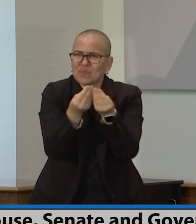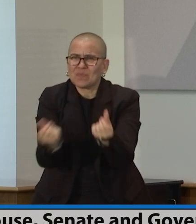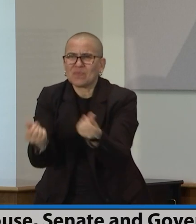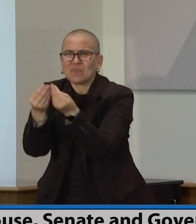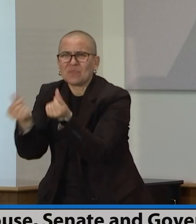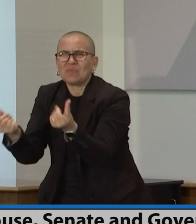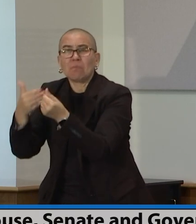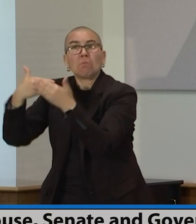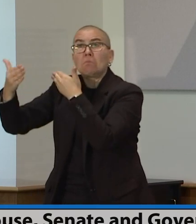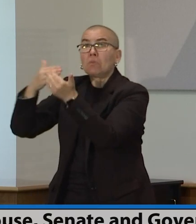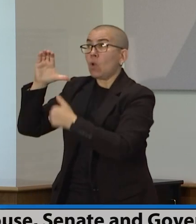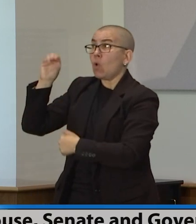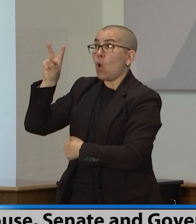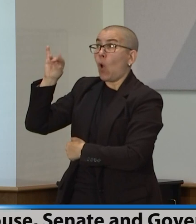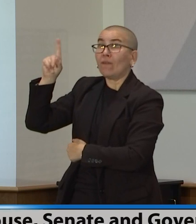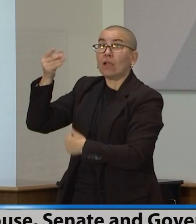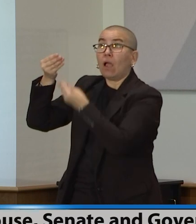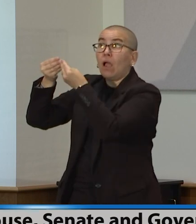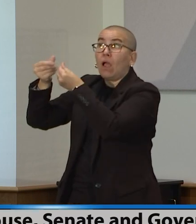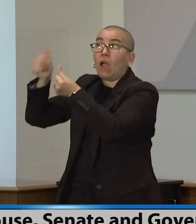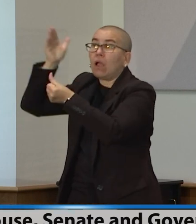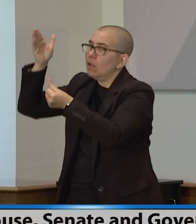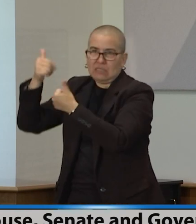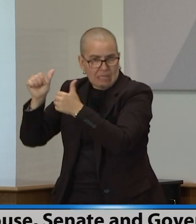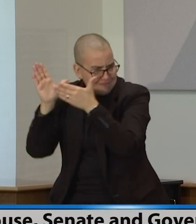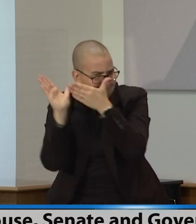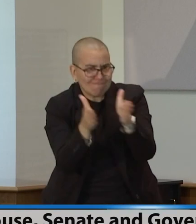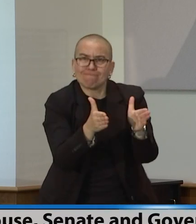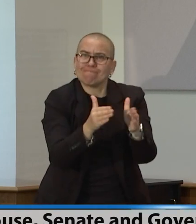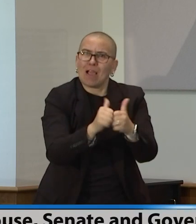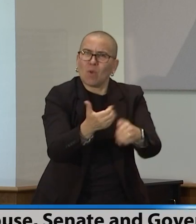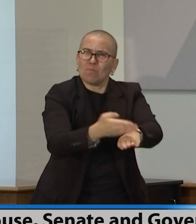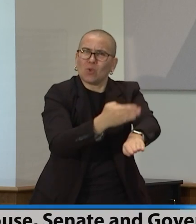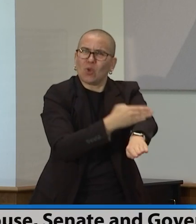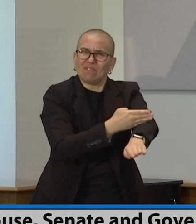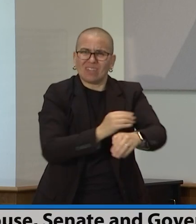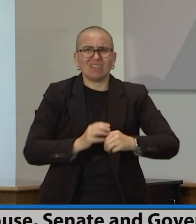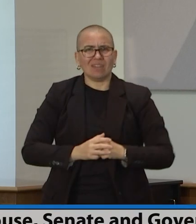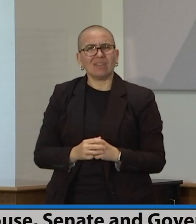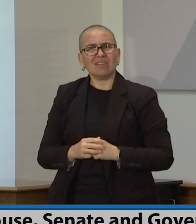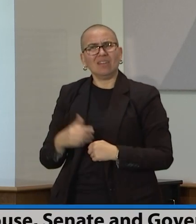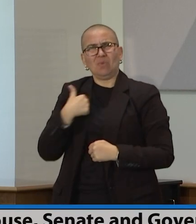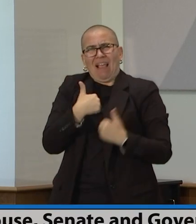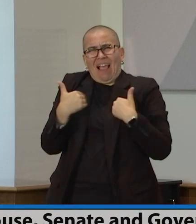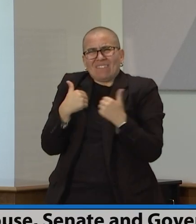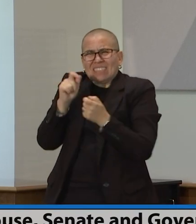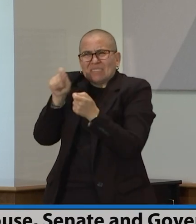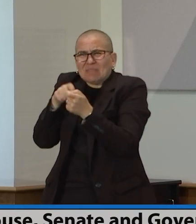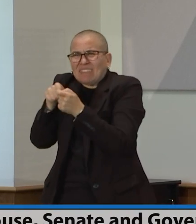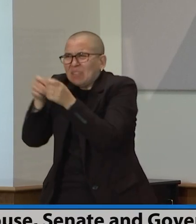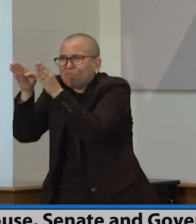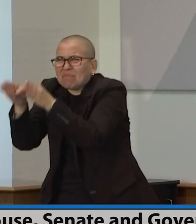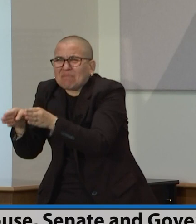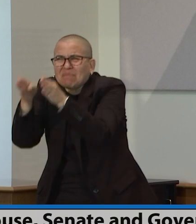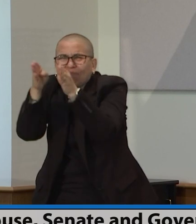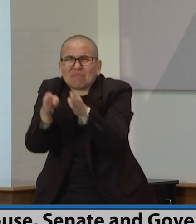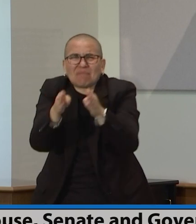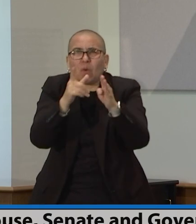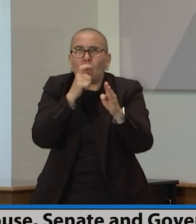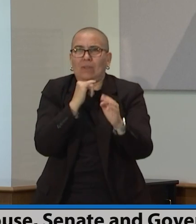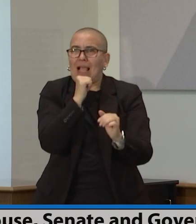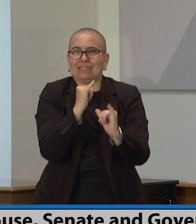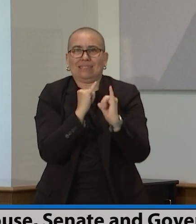is more that unites us than divides us, and Minnesota can lead with compassion and with care for